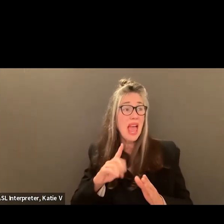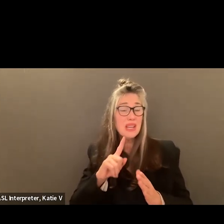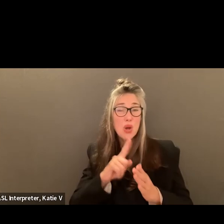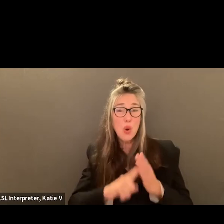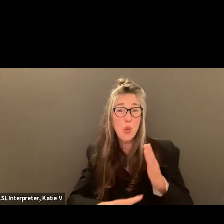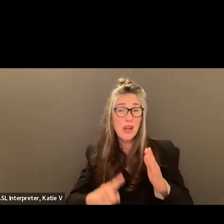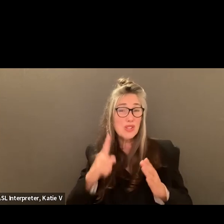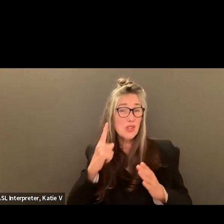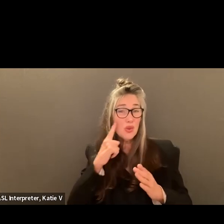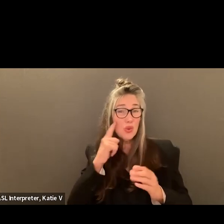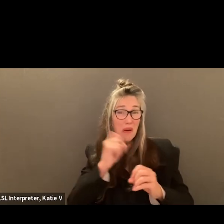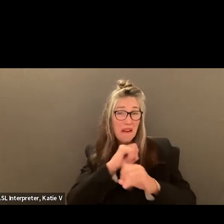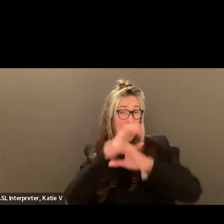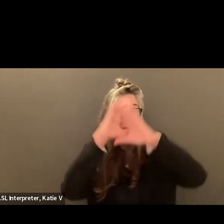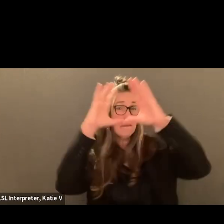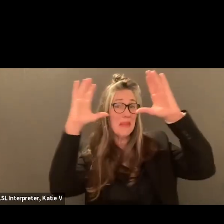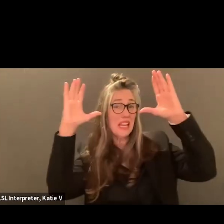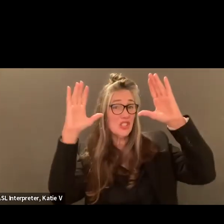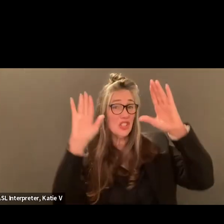student board member being like?